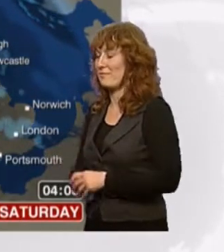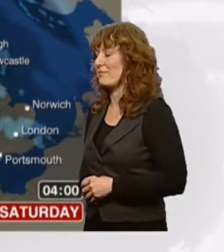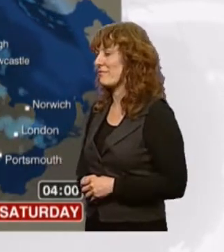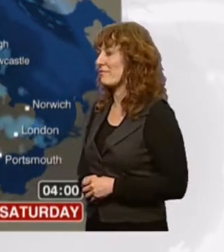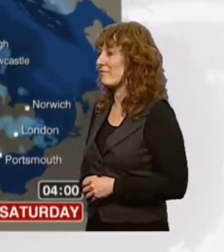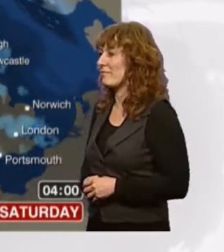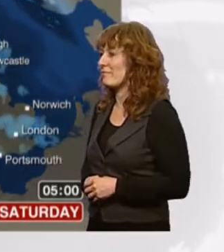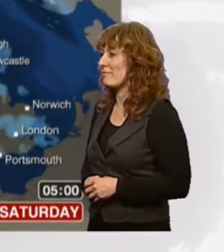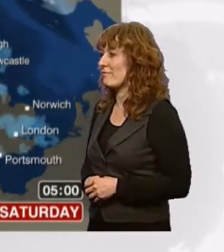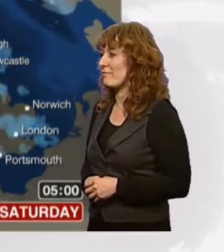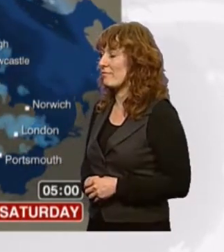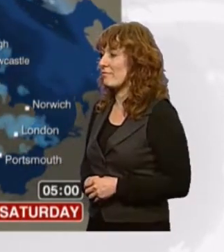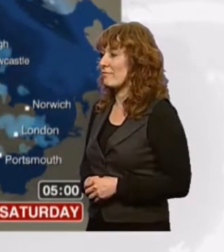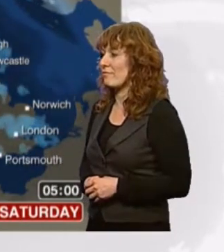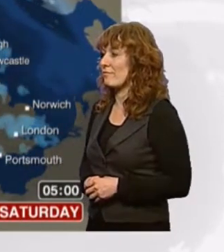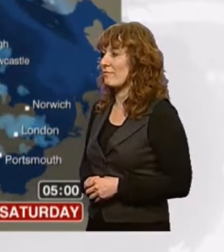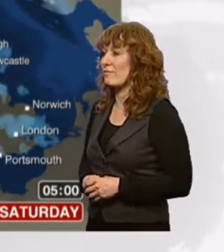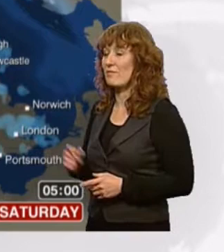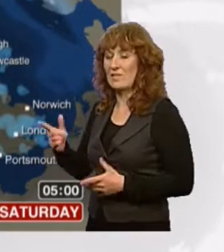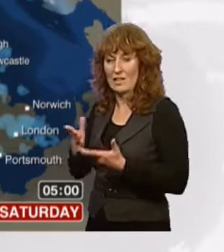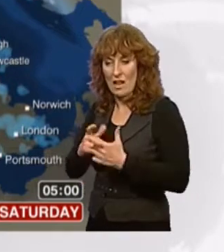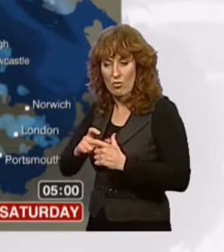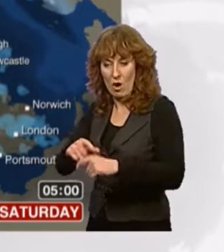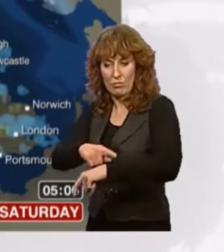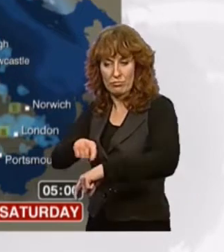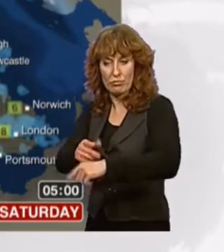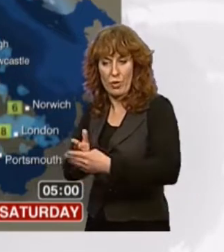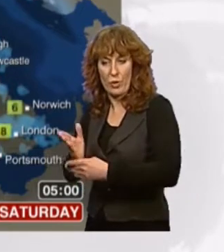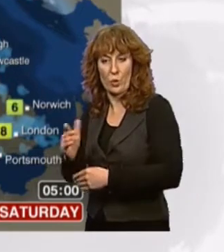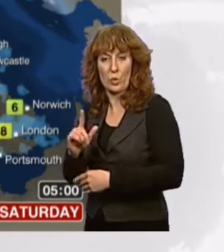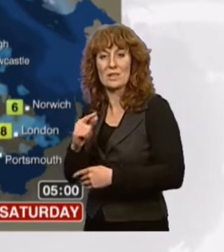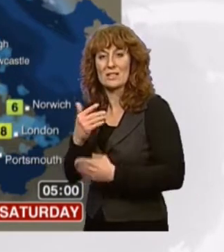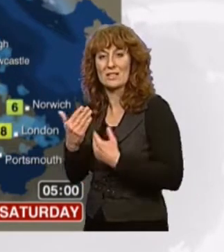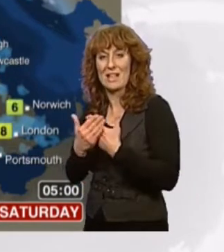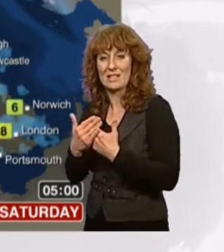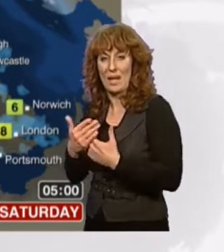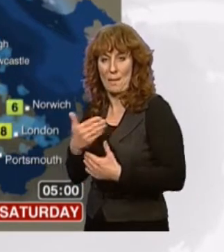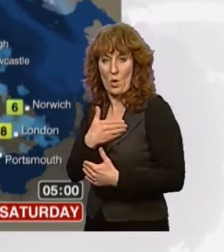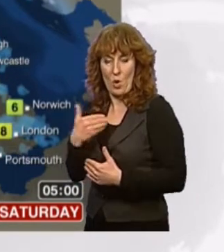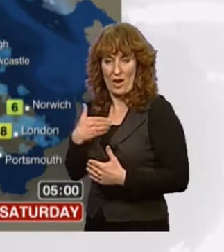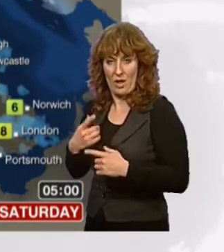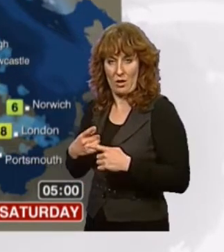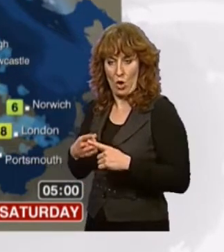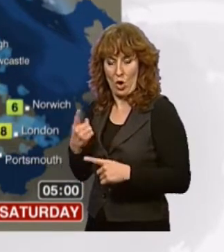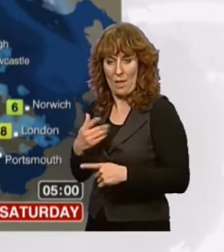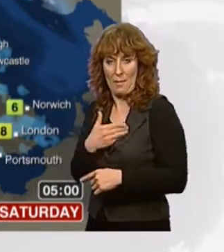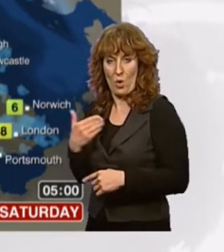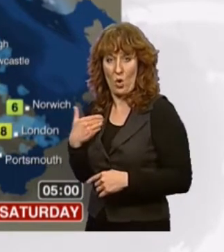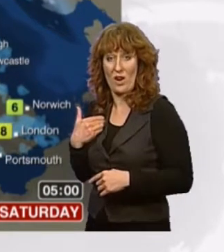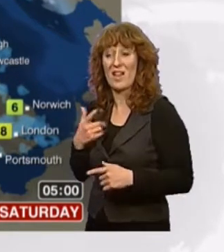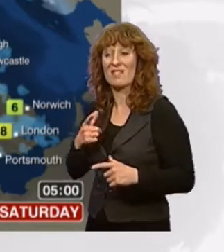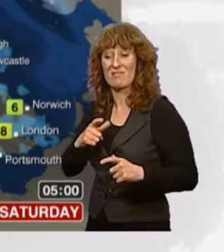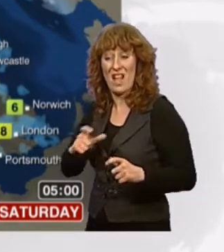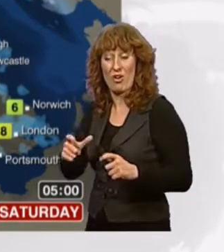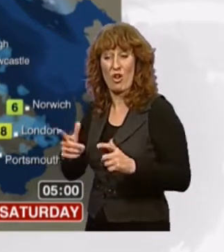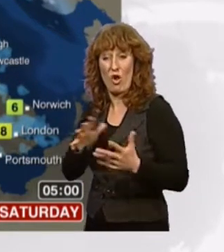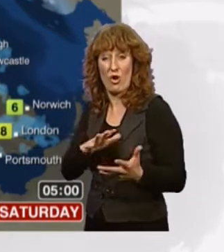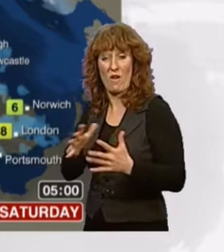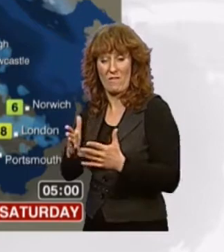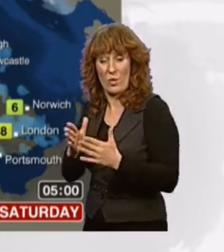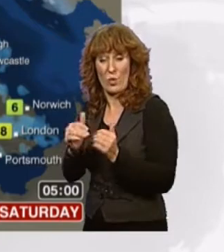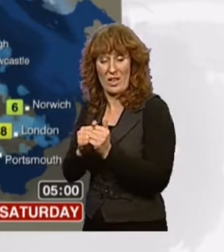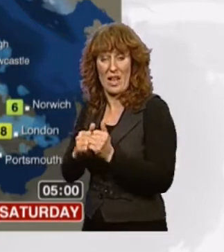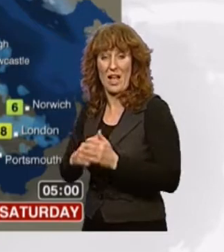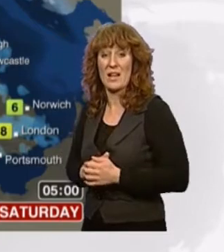we head on into the early hours of Saturday. And that leads us on to quite a wet and pretty windy weekend, I'm afraid. It doesn't get too cold